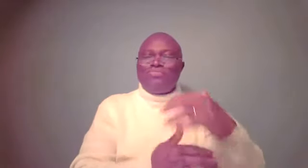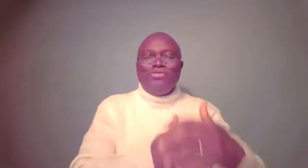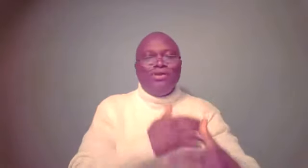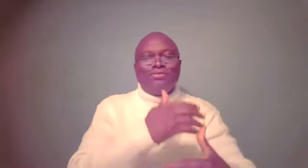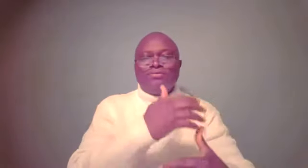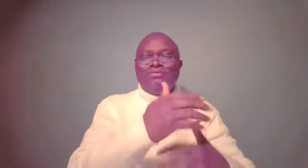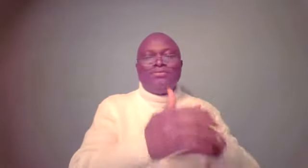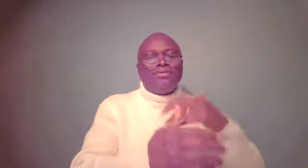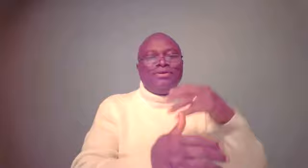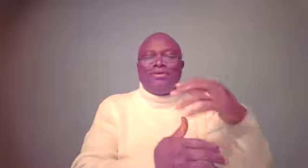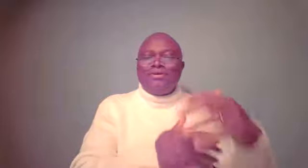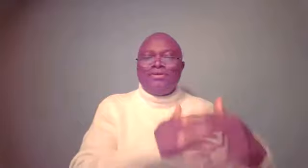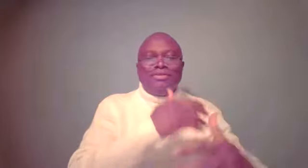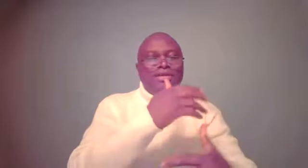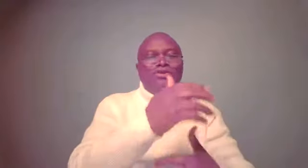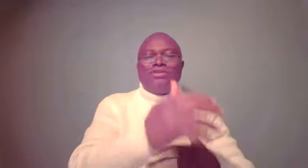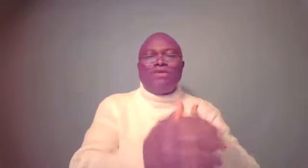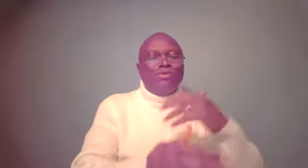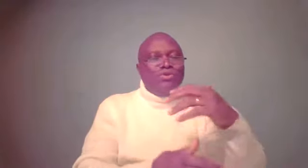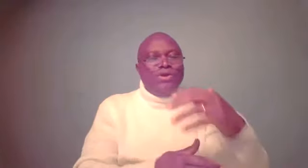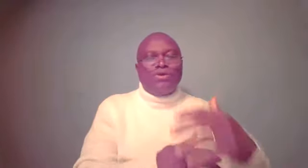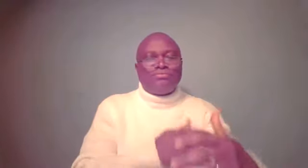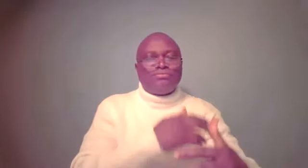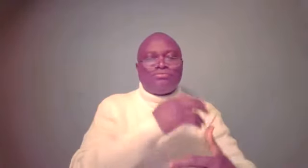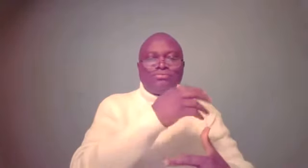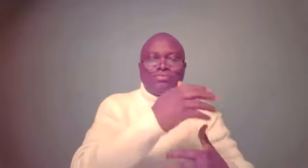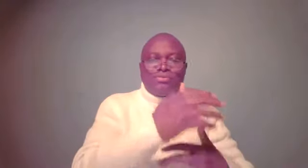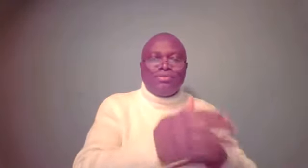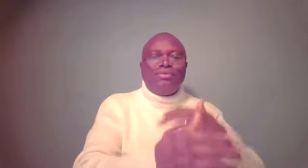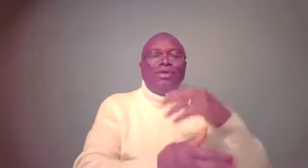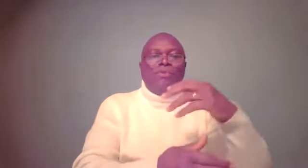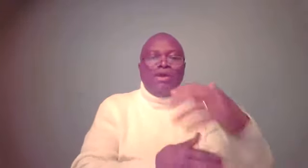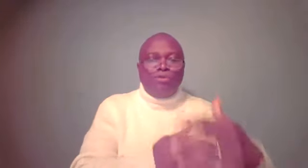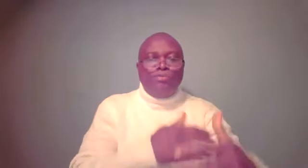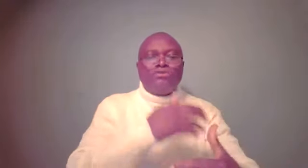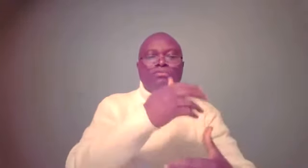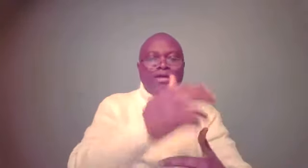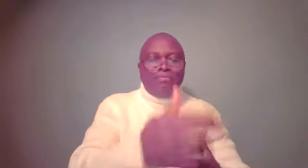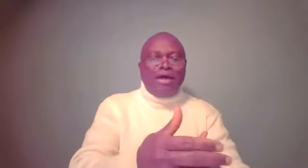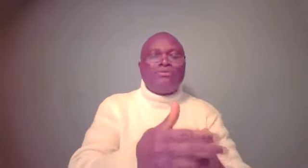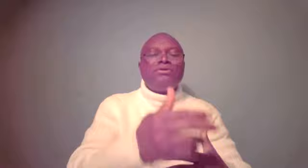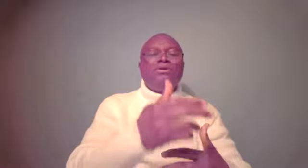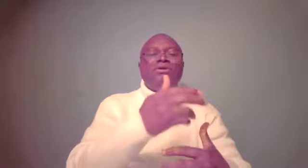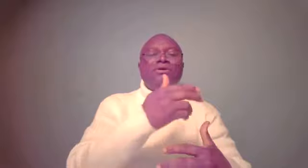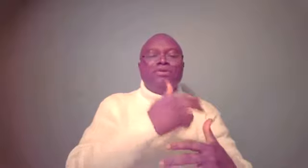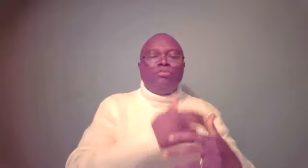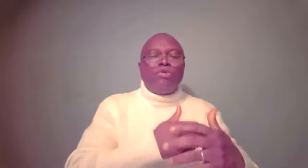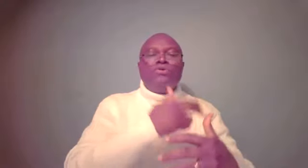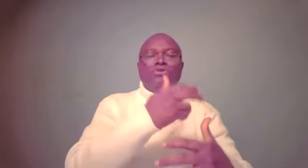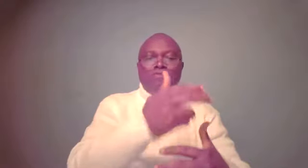No. They didn't understand what was going on. They were helping to bring about the purpose of